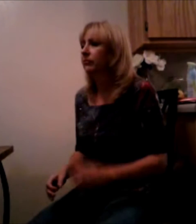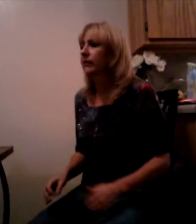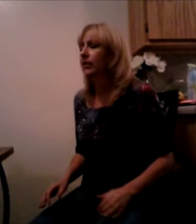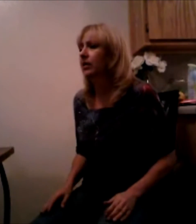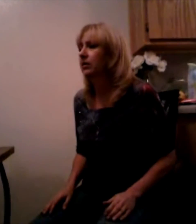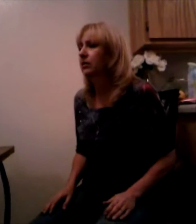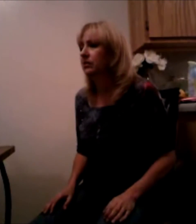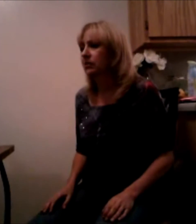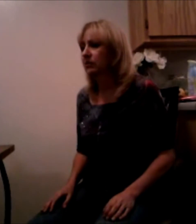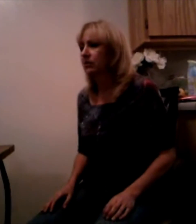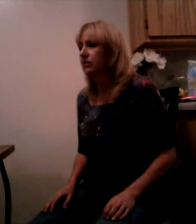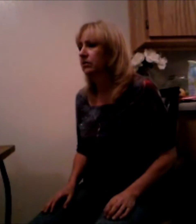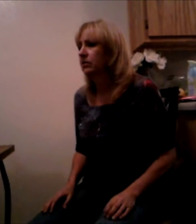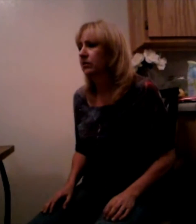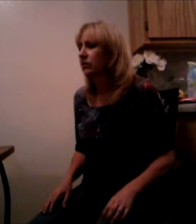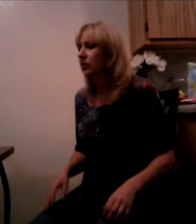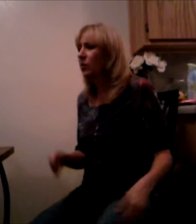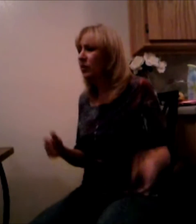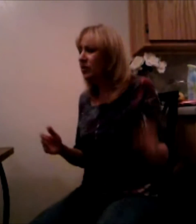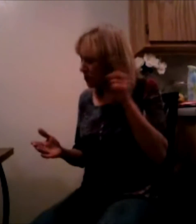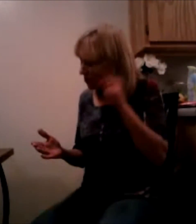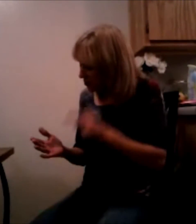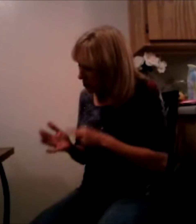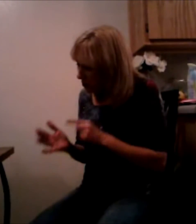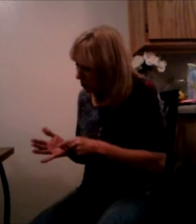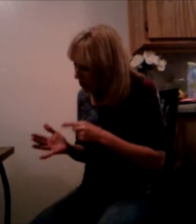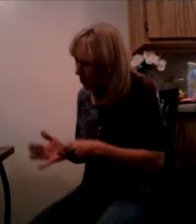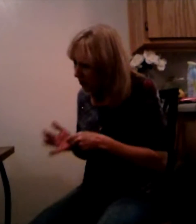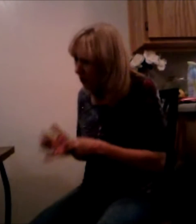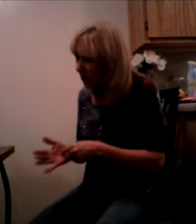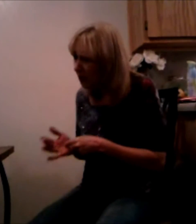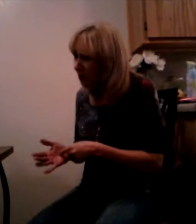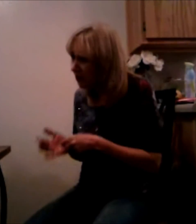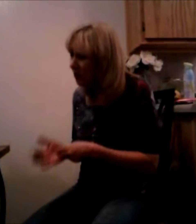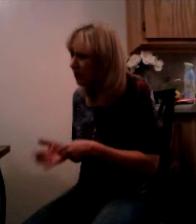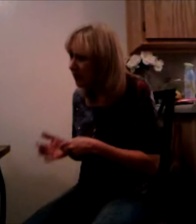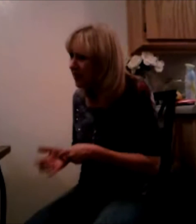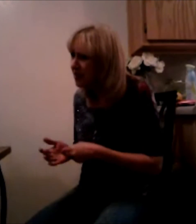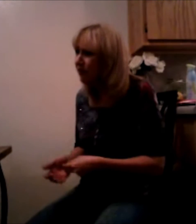Oh, won't you do this for me, son